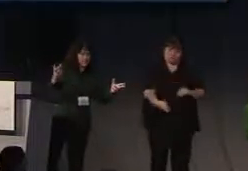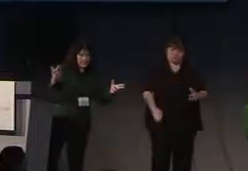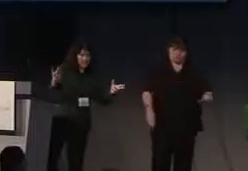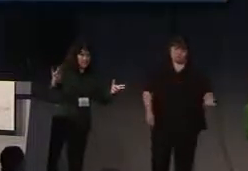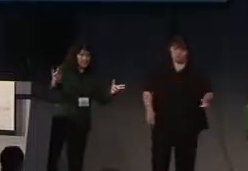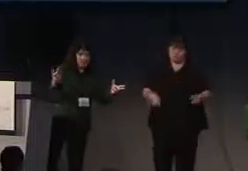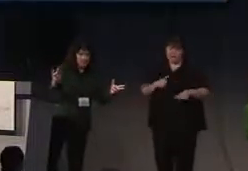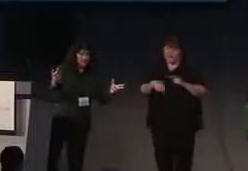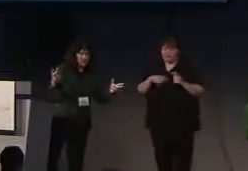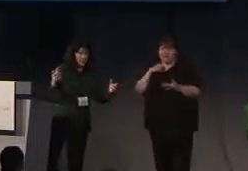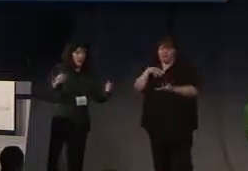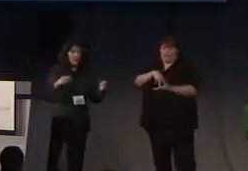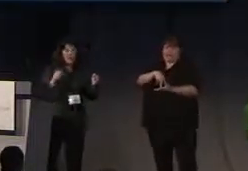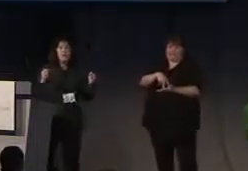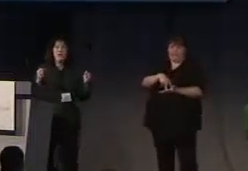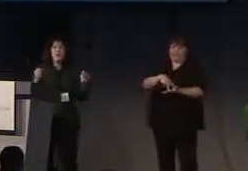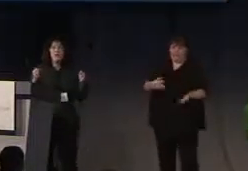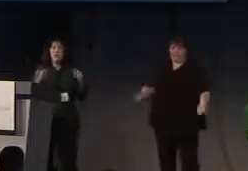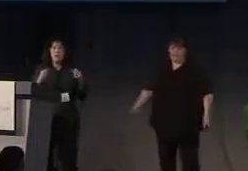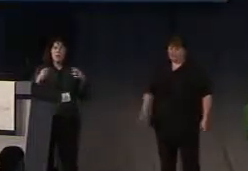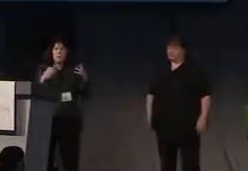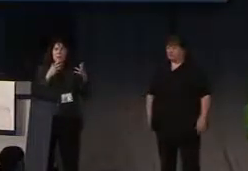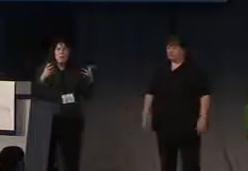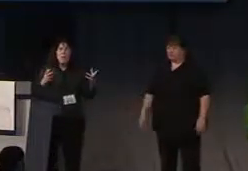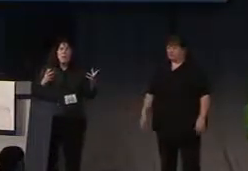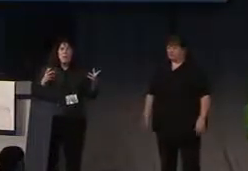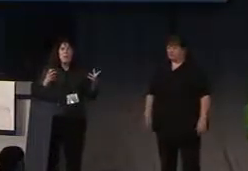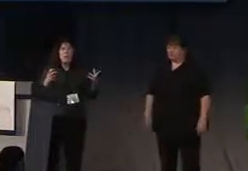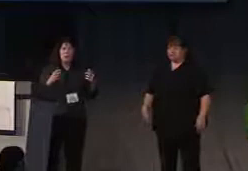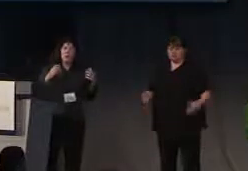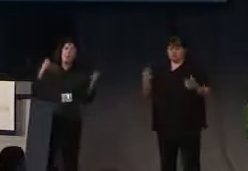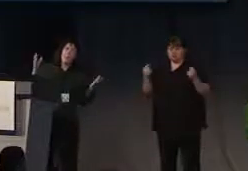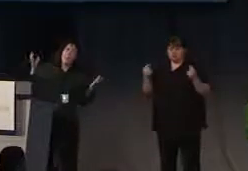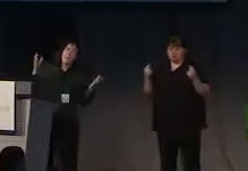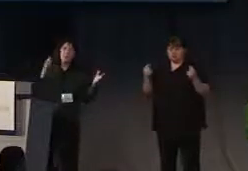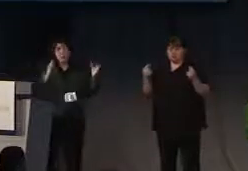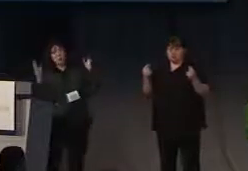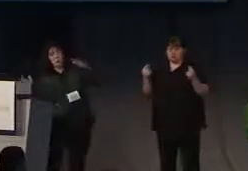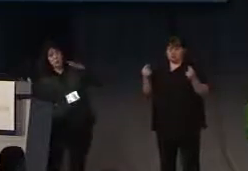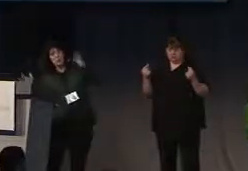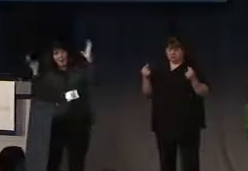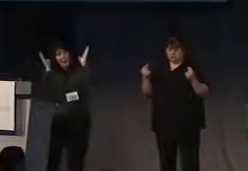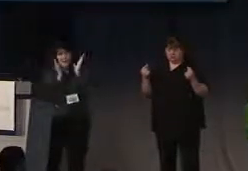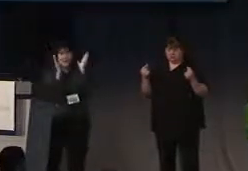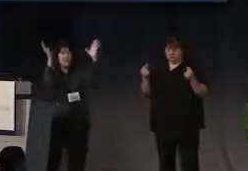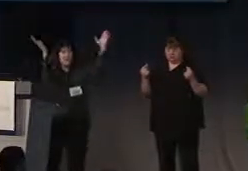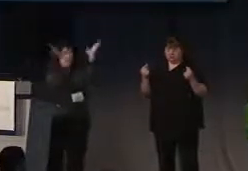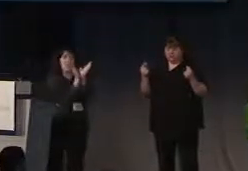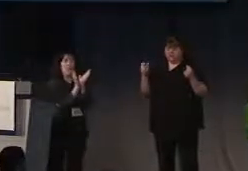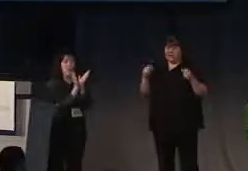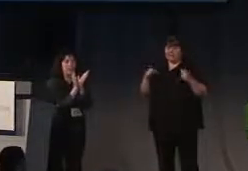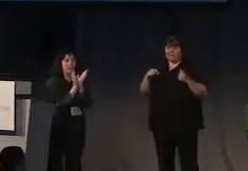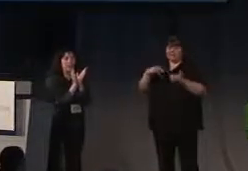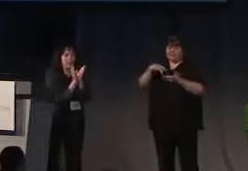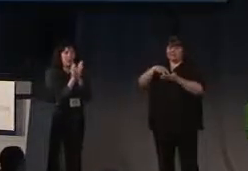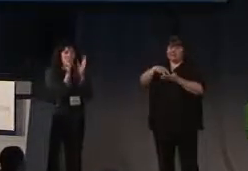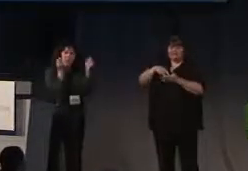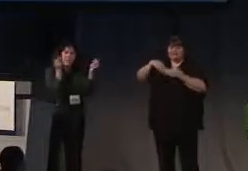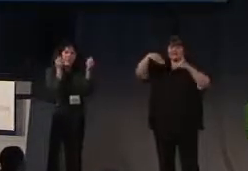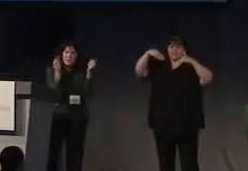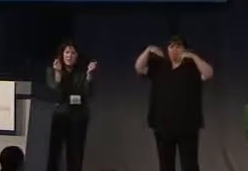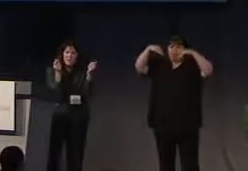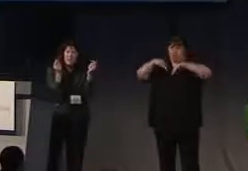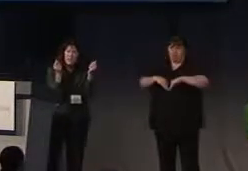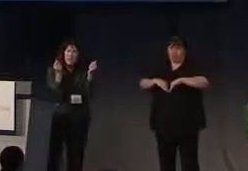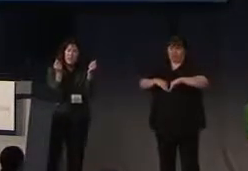can't really stand up very well. So what do you do? I mean, you can stand up but then the whole thing collapse around